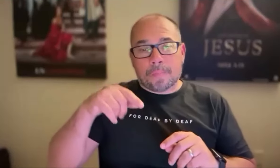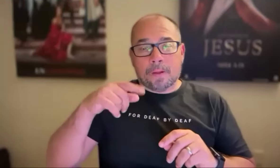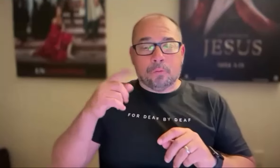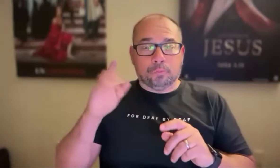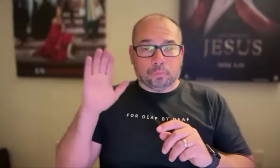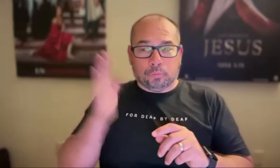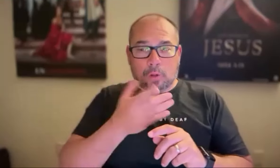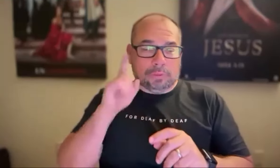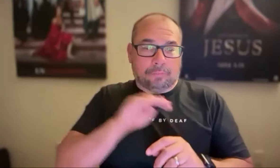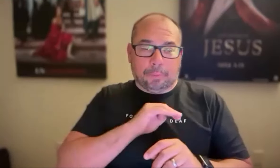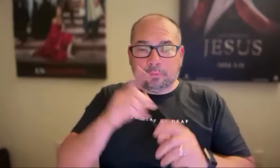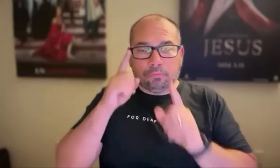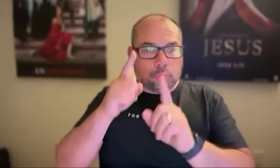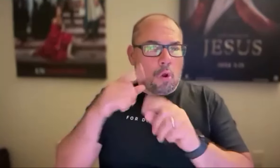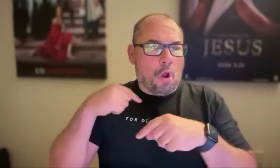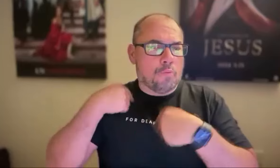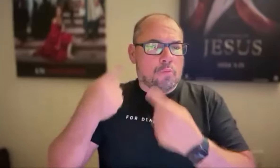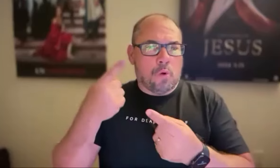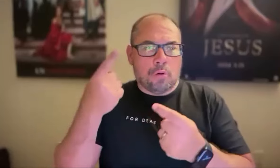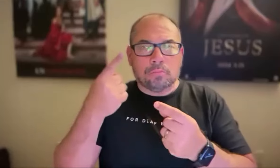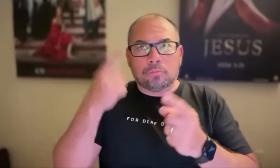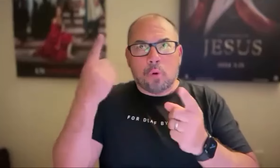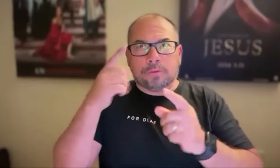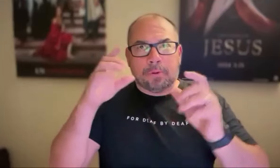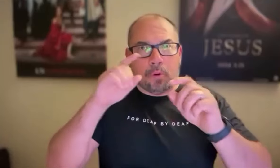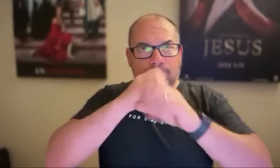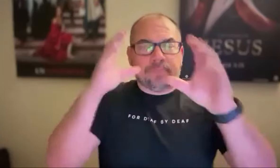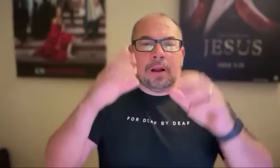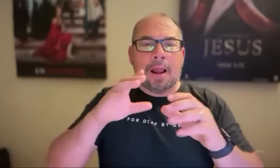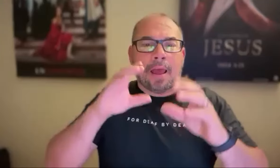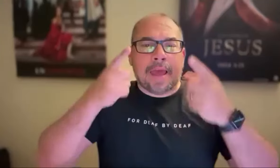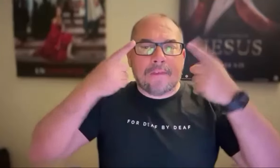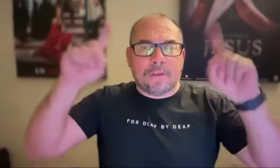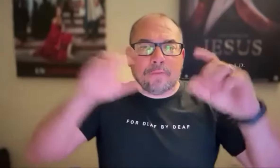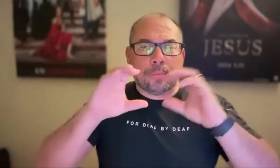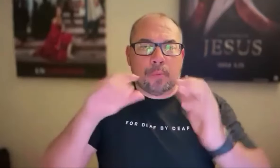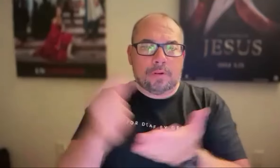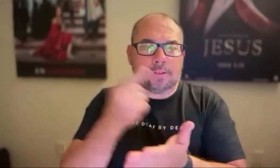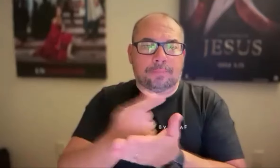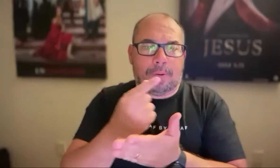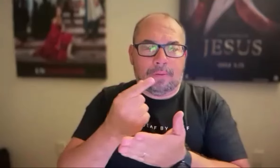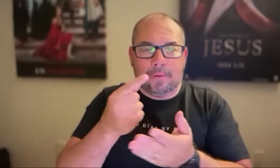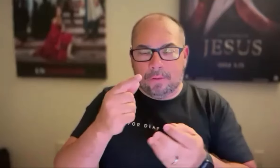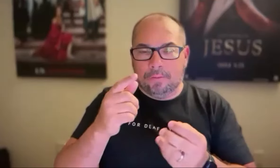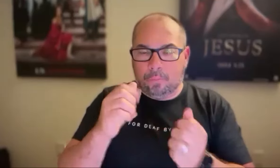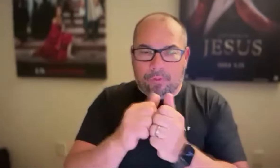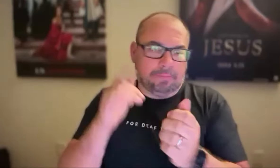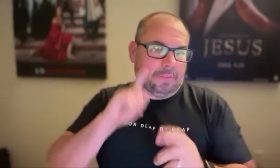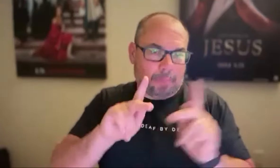Deaf Mission's goal for many years has been to effectively communicate the